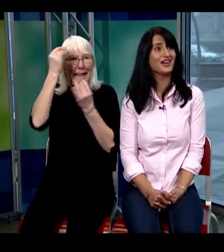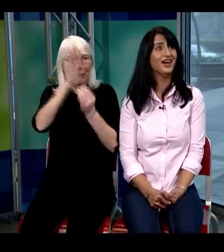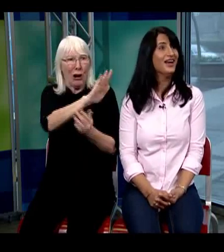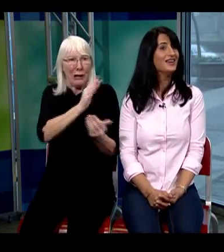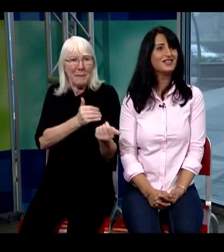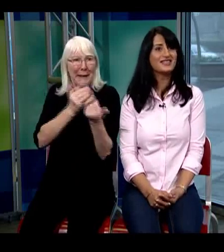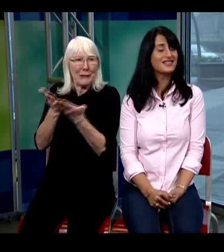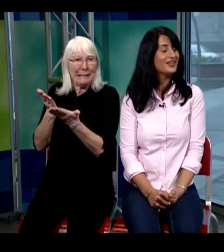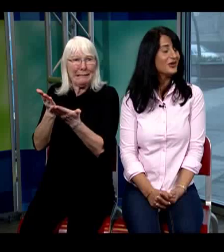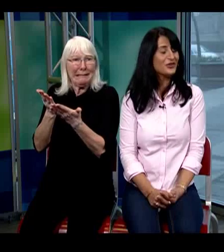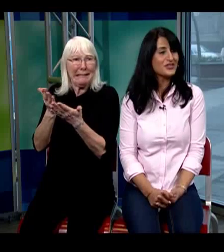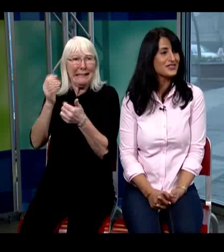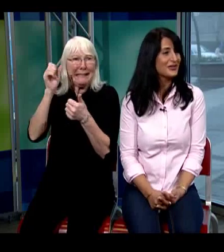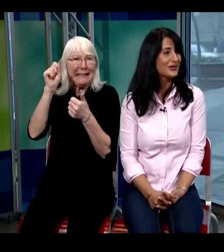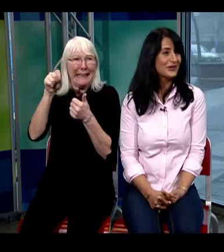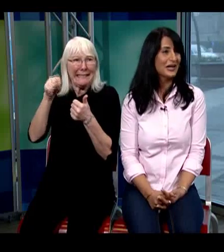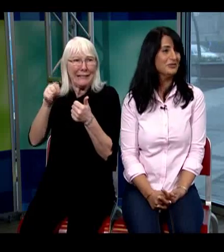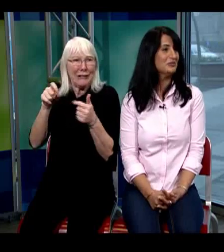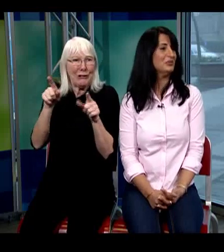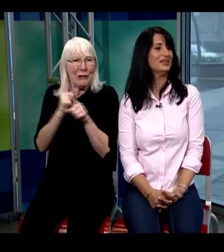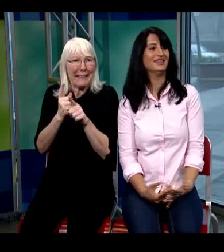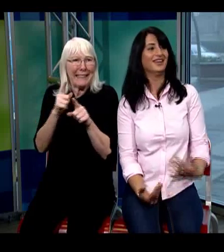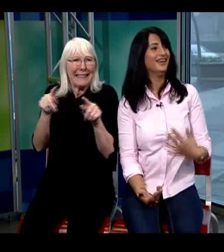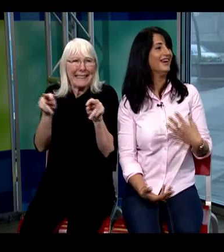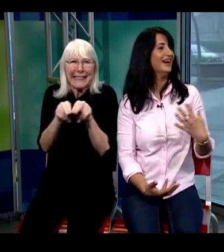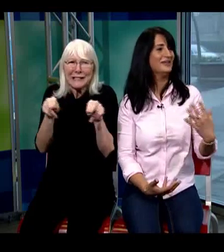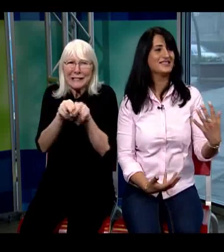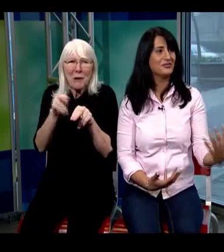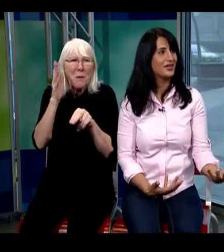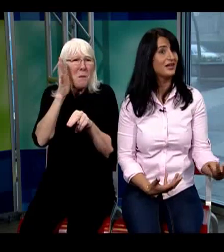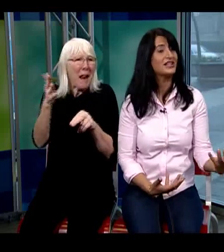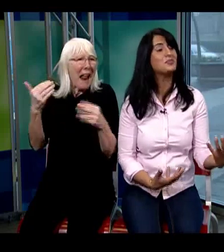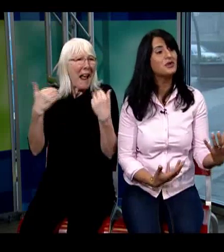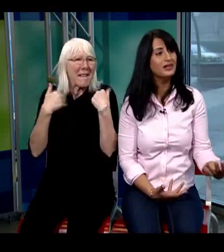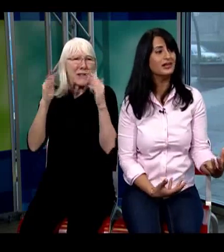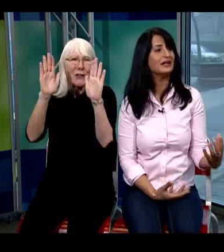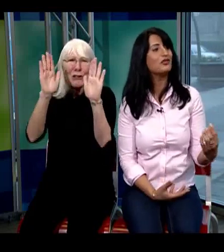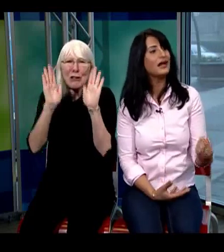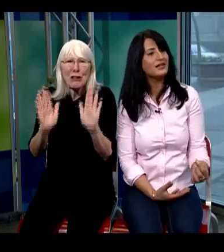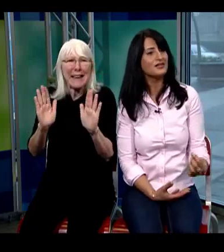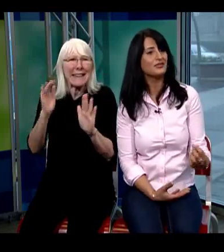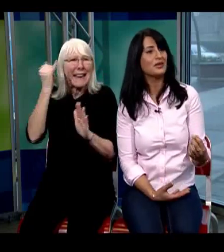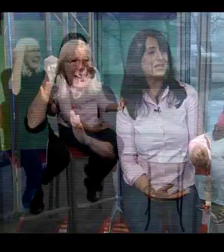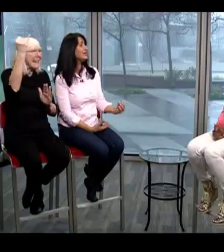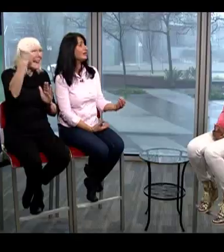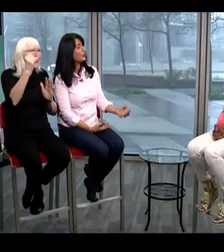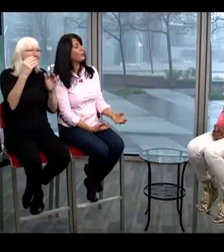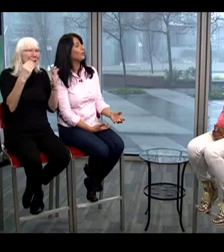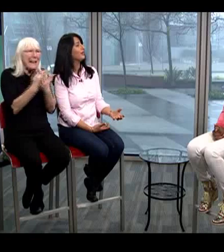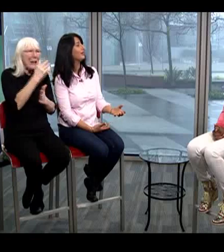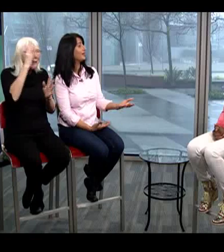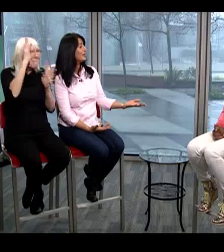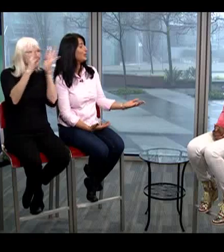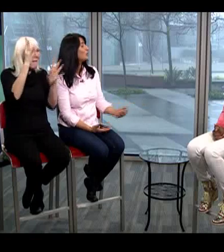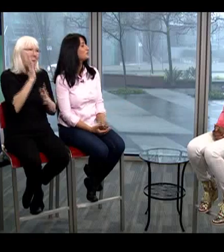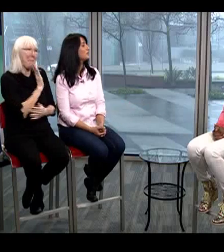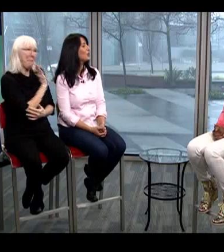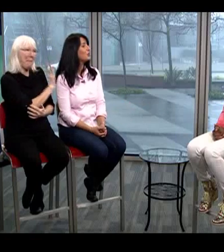she's of course she's going to come up with something that's brilliant and creative within that role that you always put forward